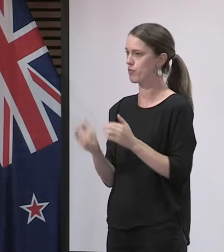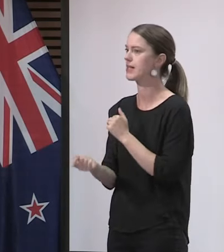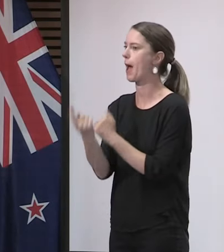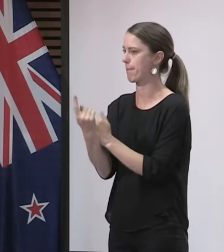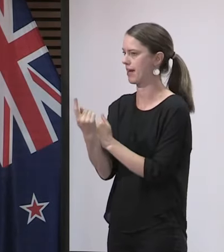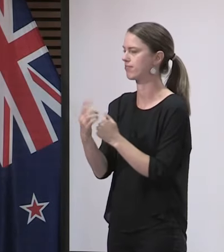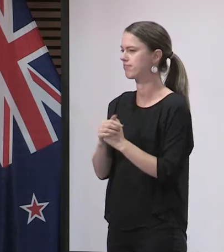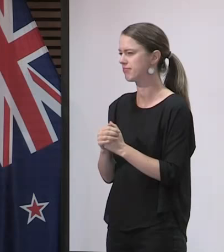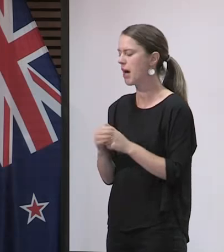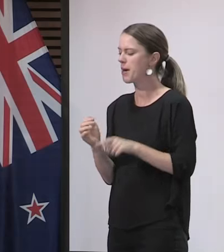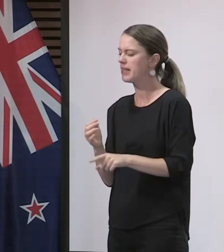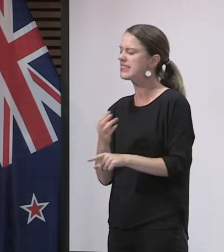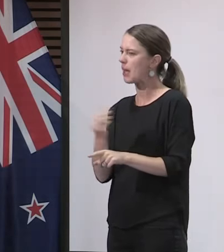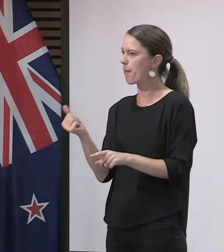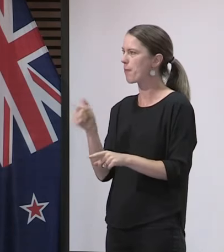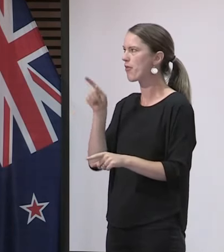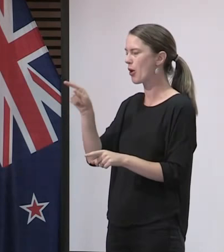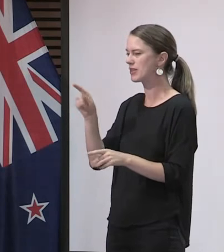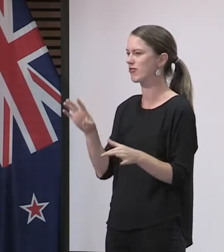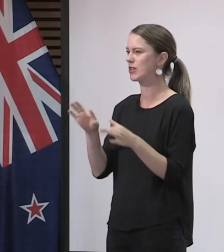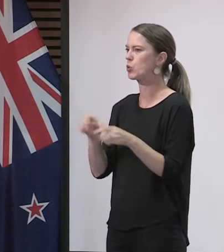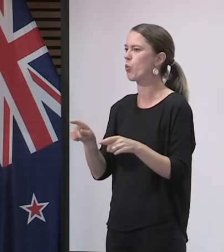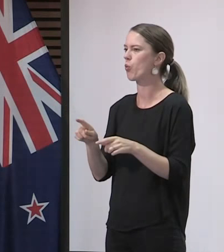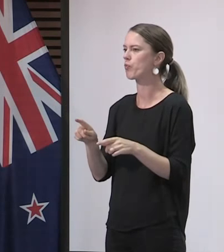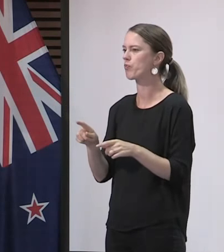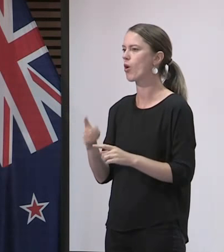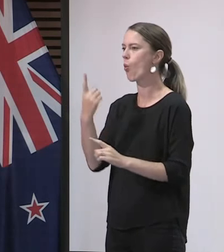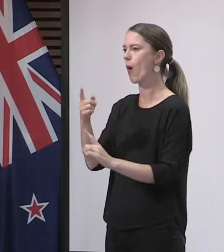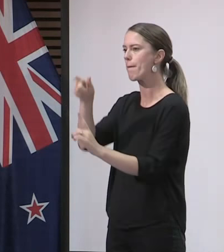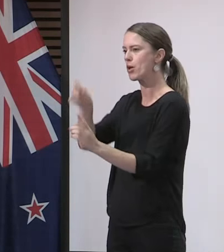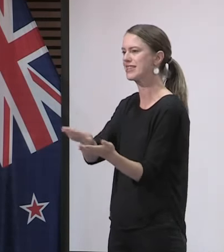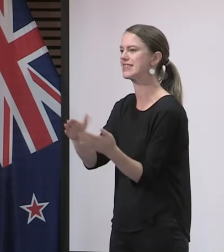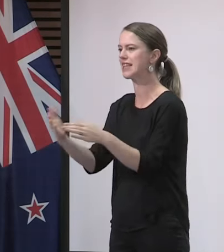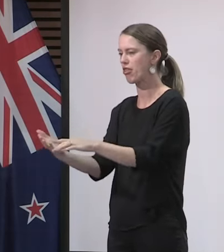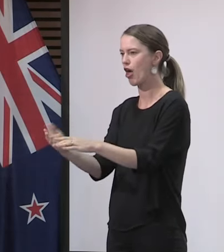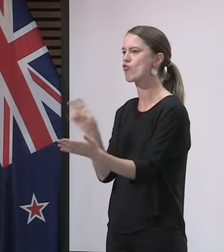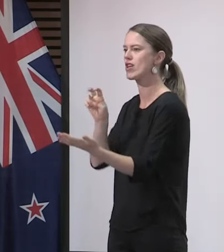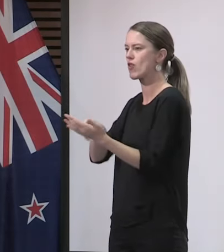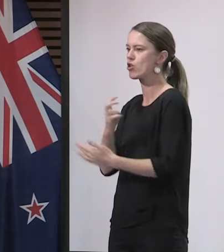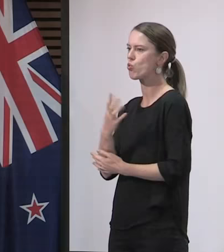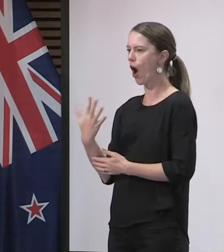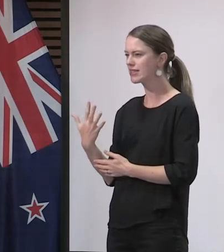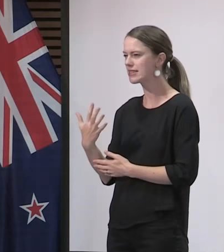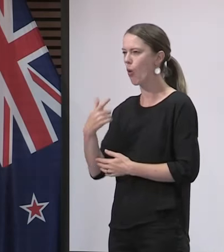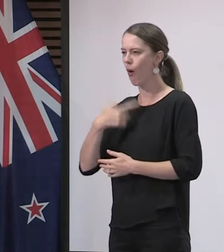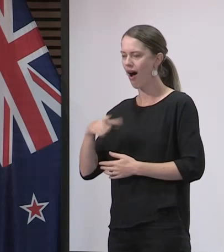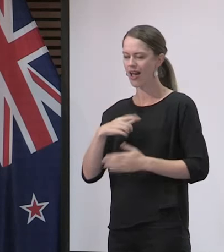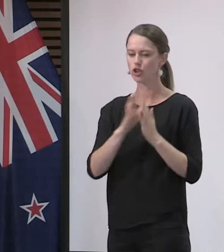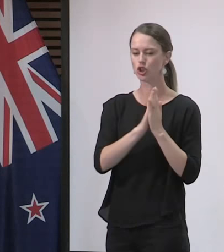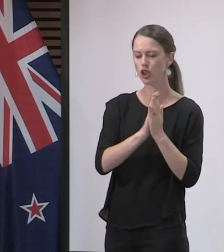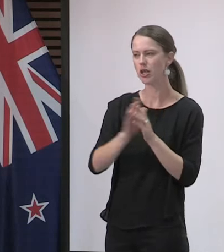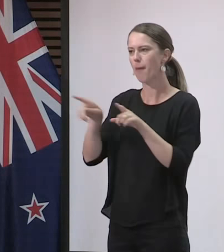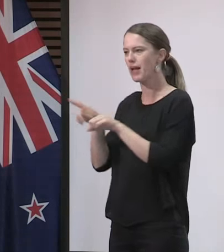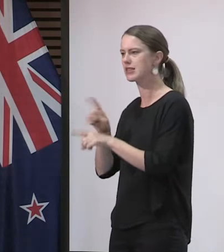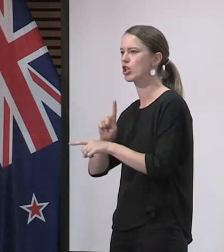been registered. Some of these will relate to the same event because there may be a registration for a service at a church and